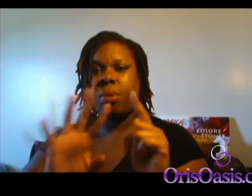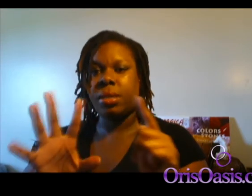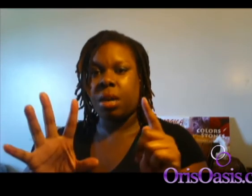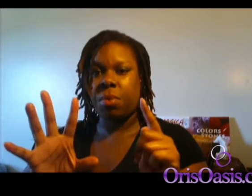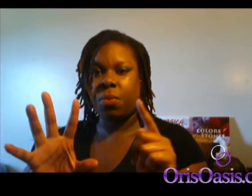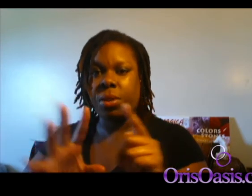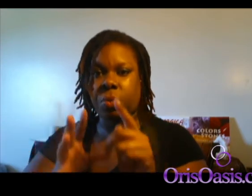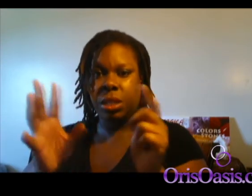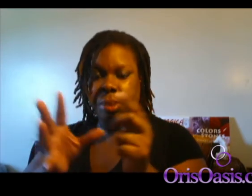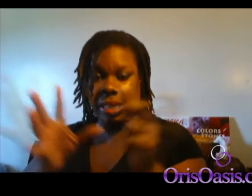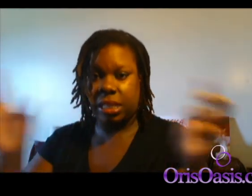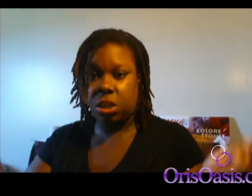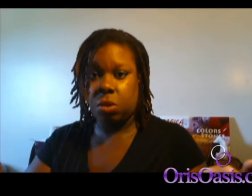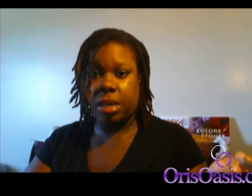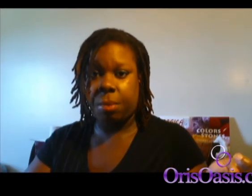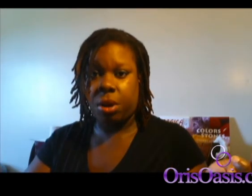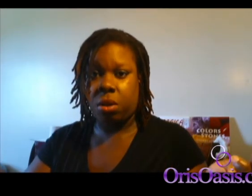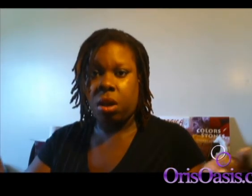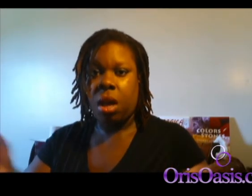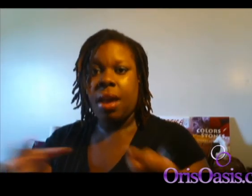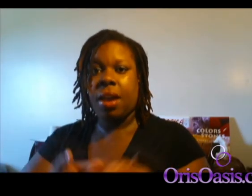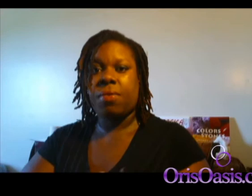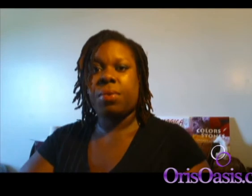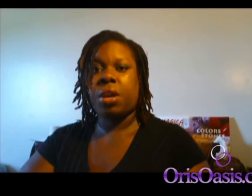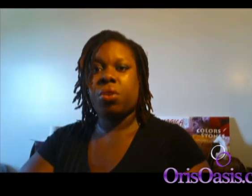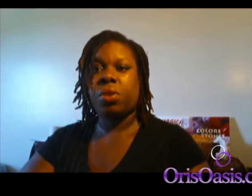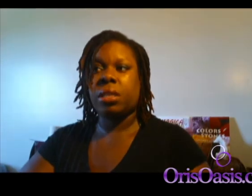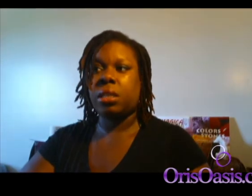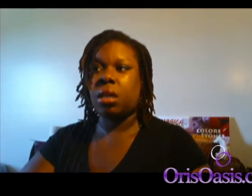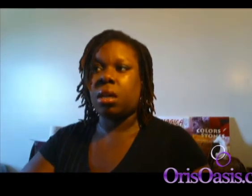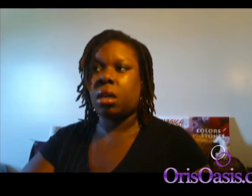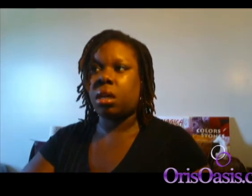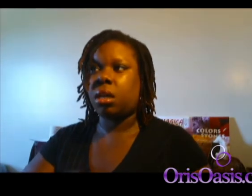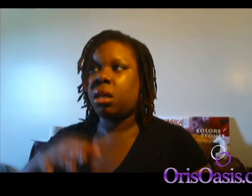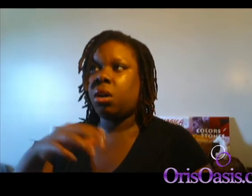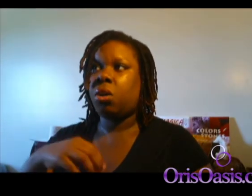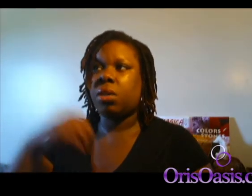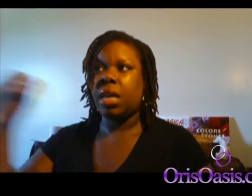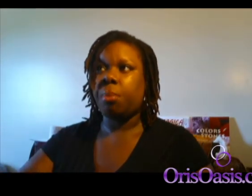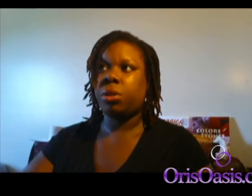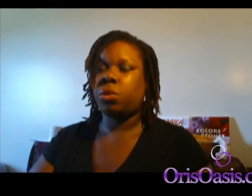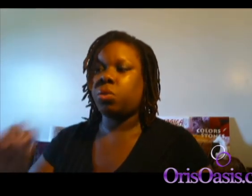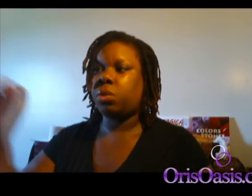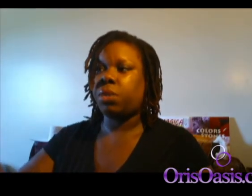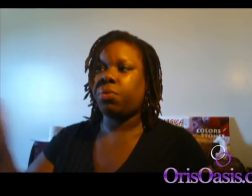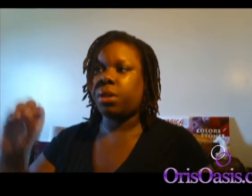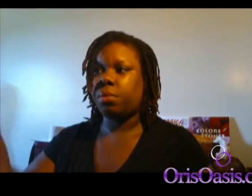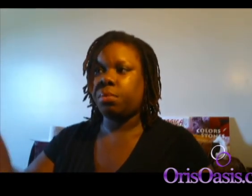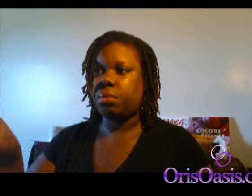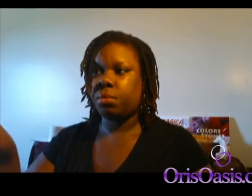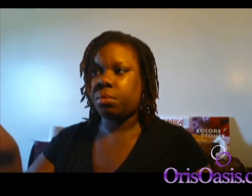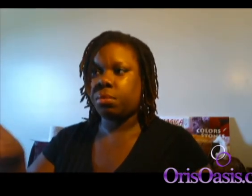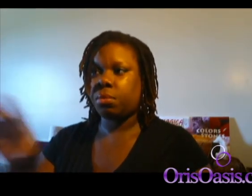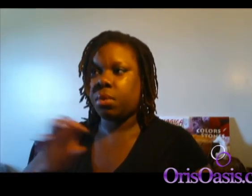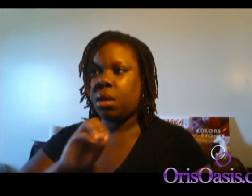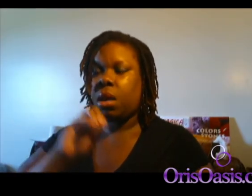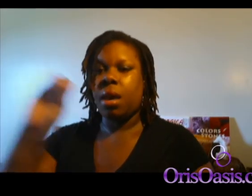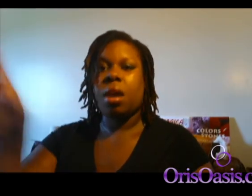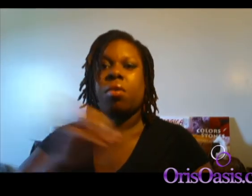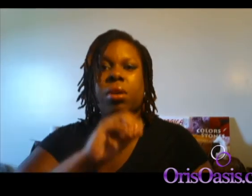time reference, which is basically no time at all. And, from there, you can see, uh, or tap into different eras,